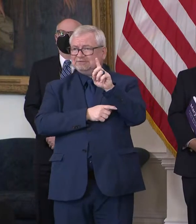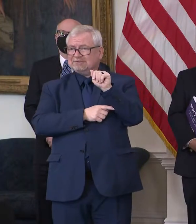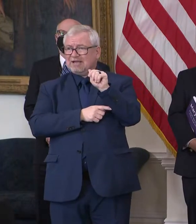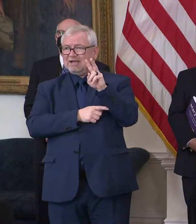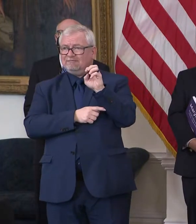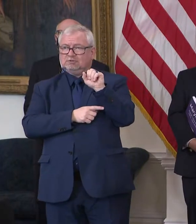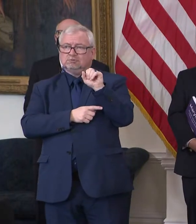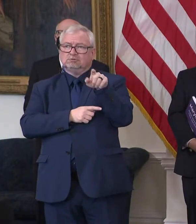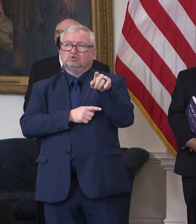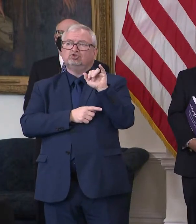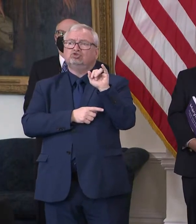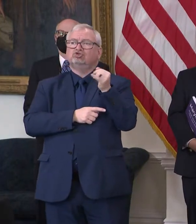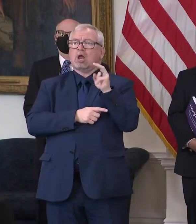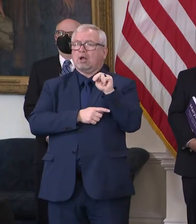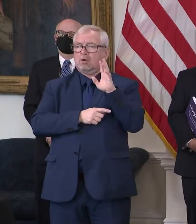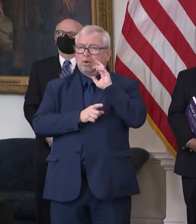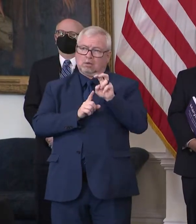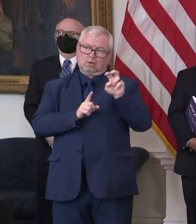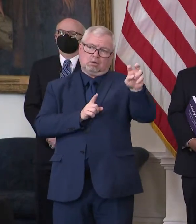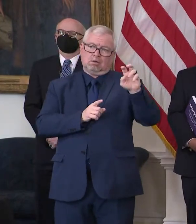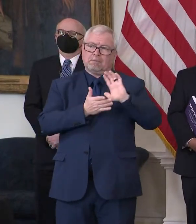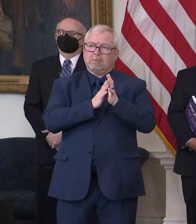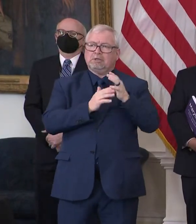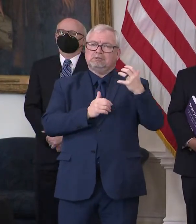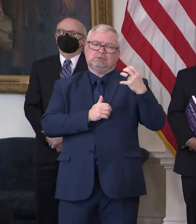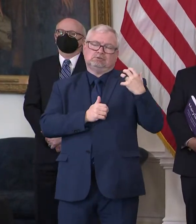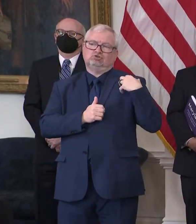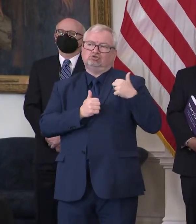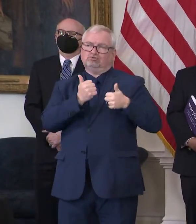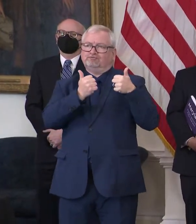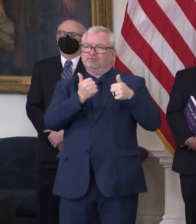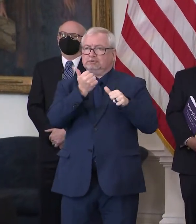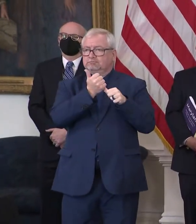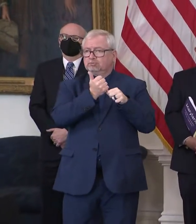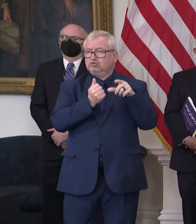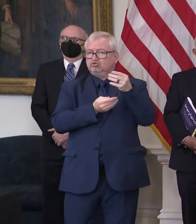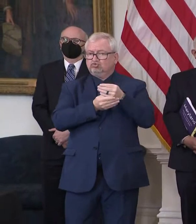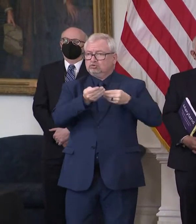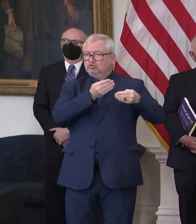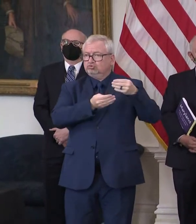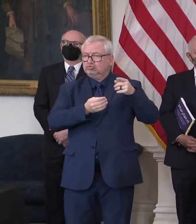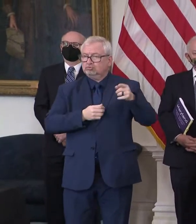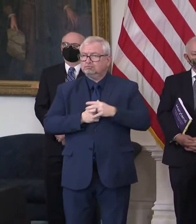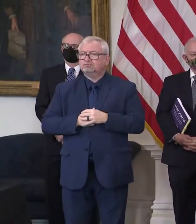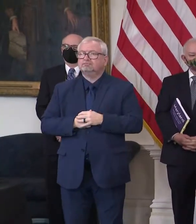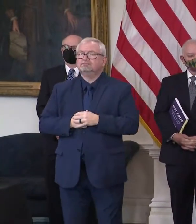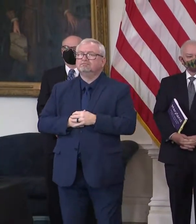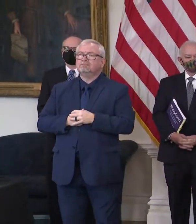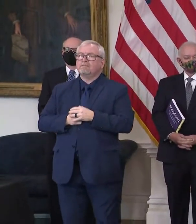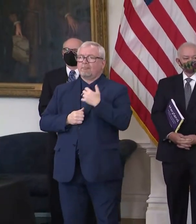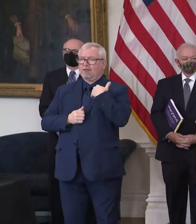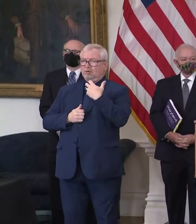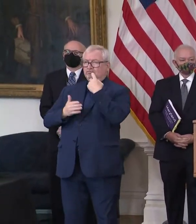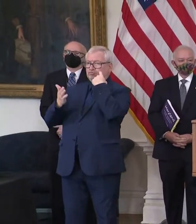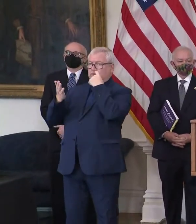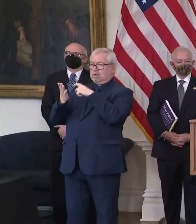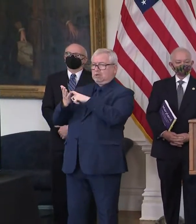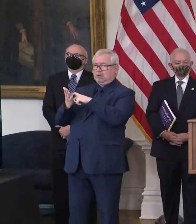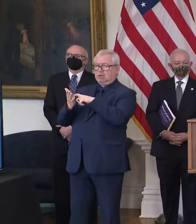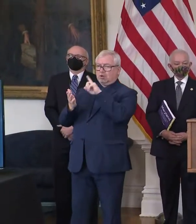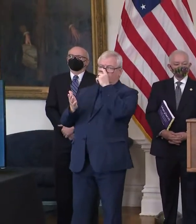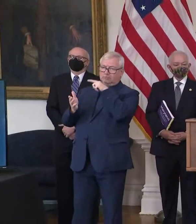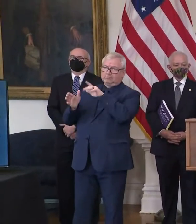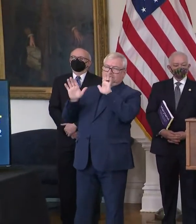treasurer. So at this time, I'm going to present him with the governor's citation to him to recognize his outstanding service and, by